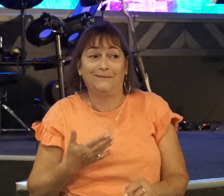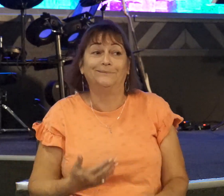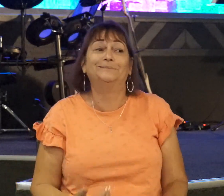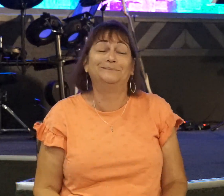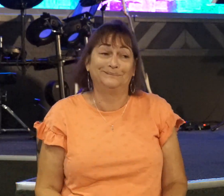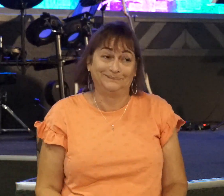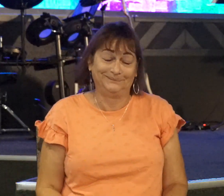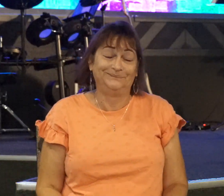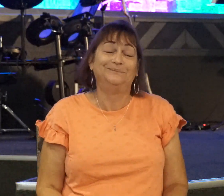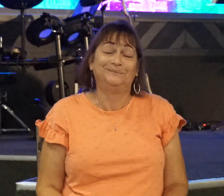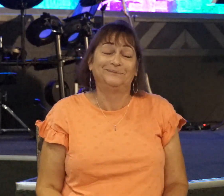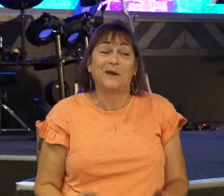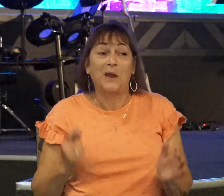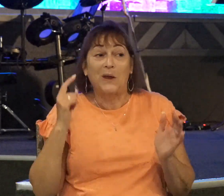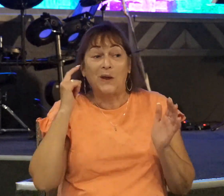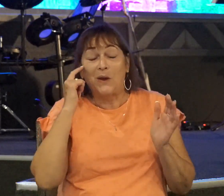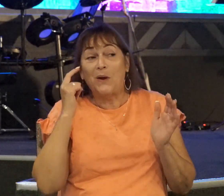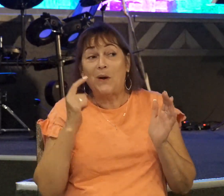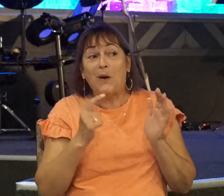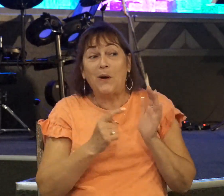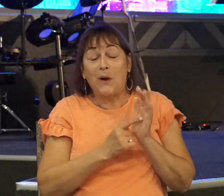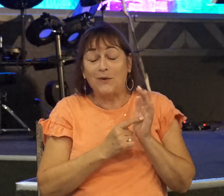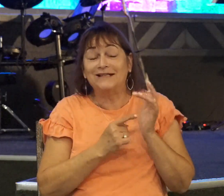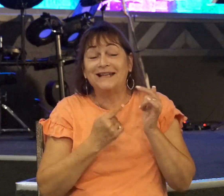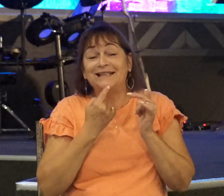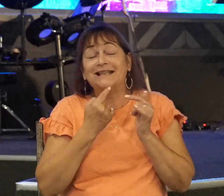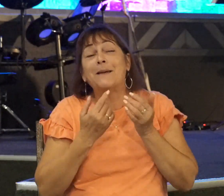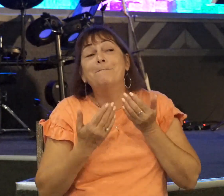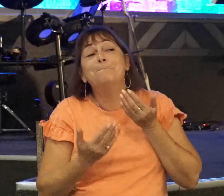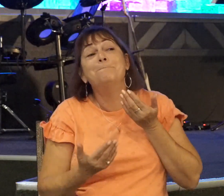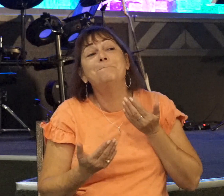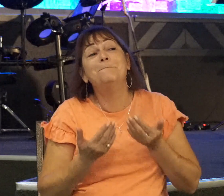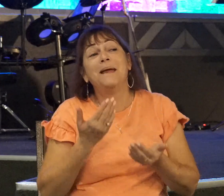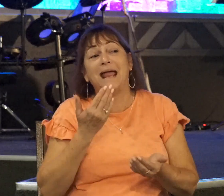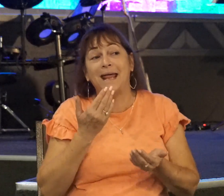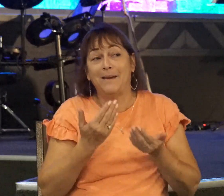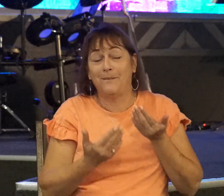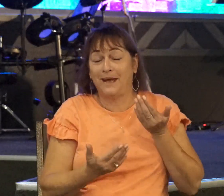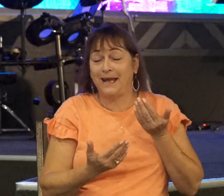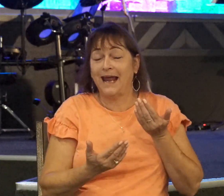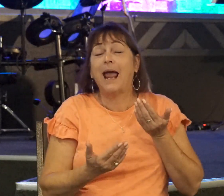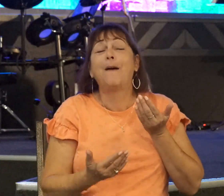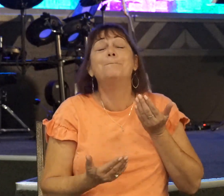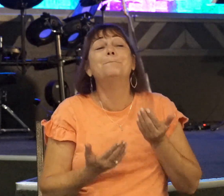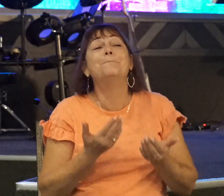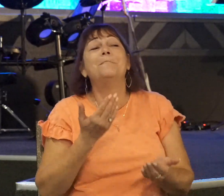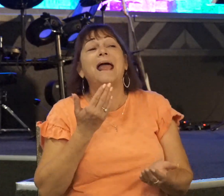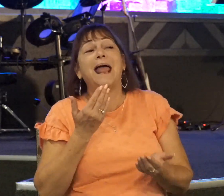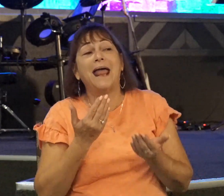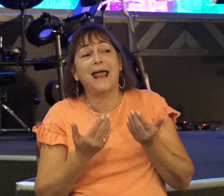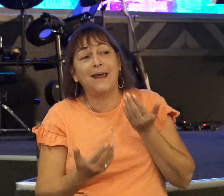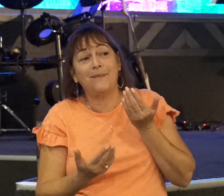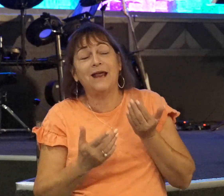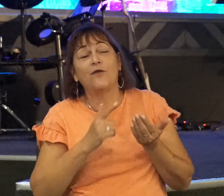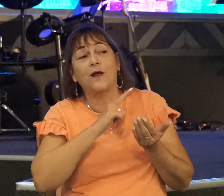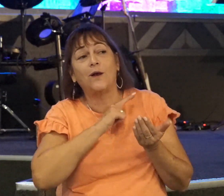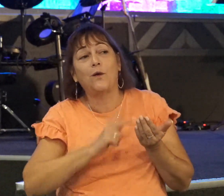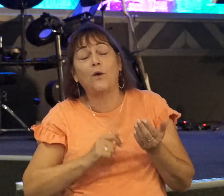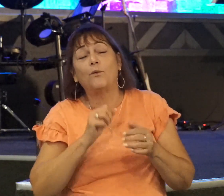Notice he says it may be. It may be that the Lord will work for us.